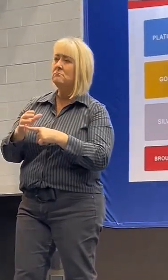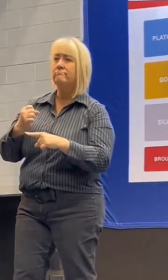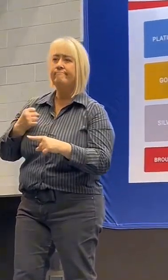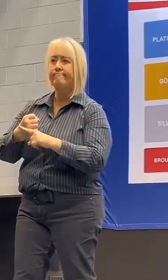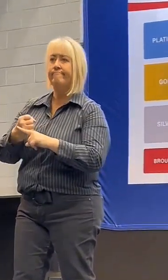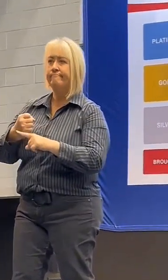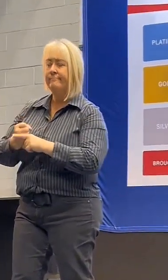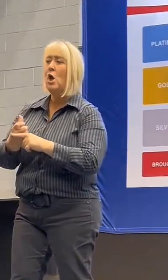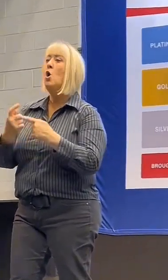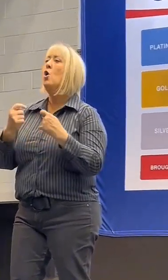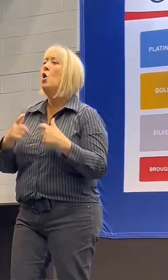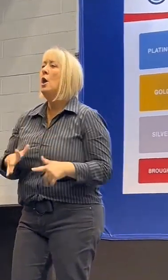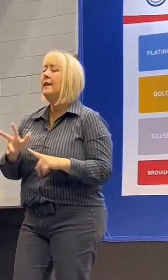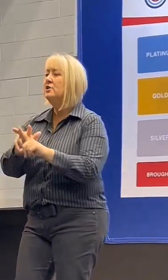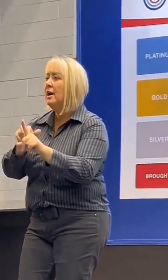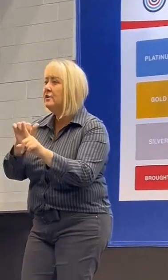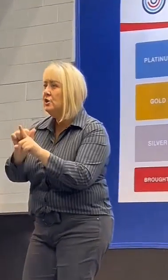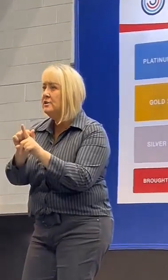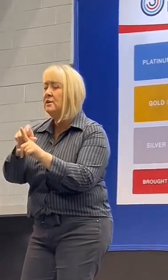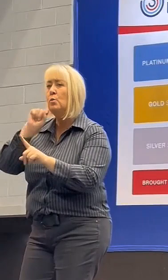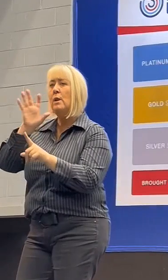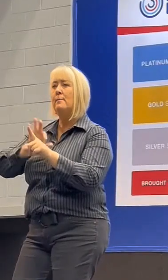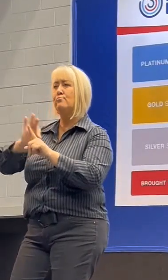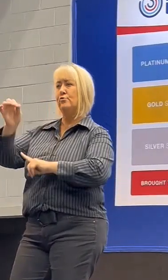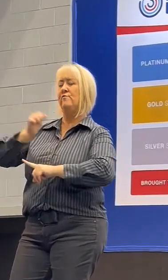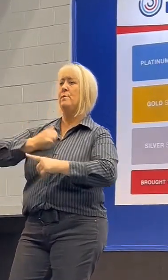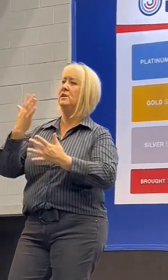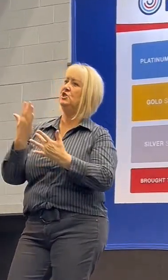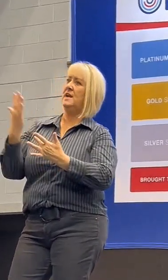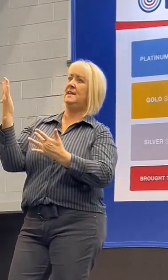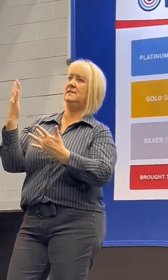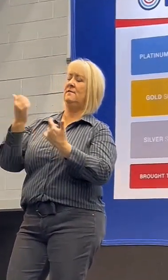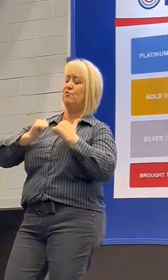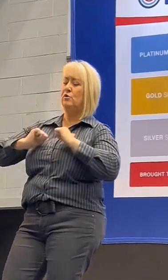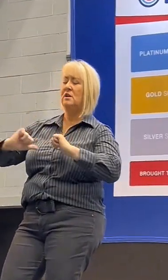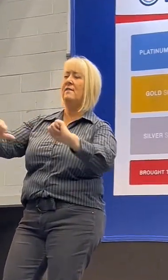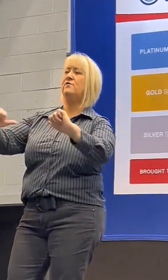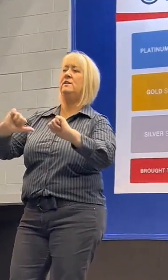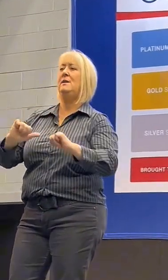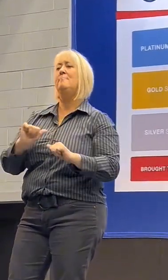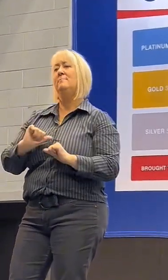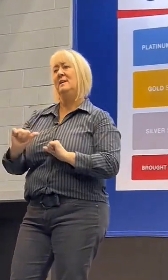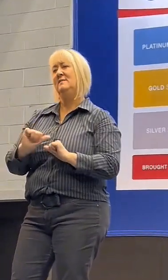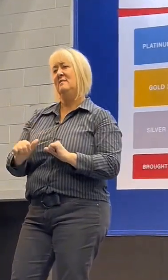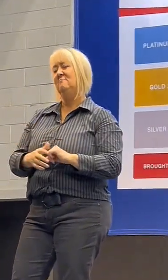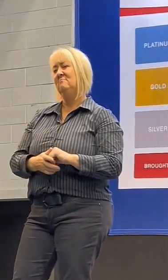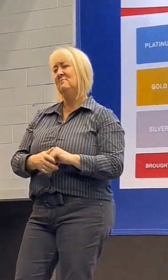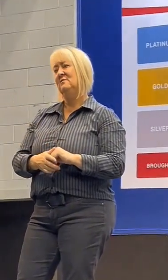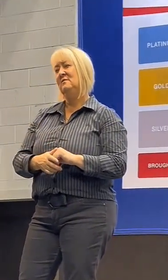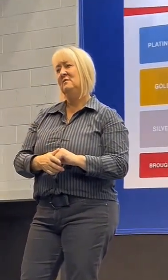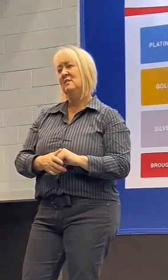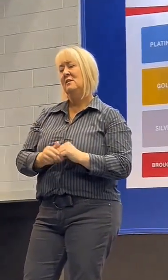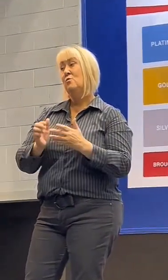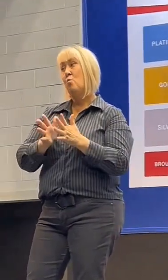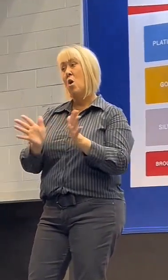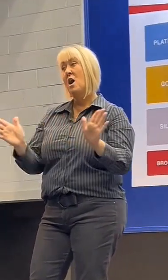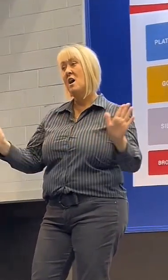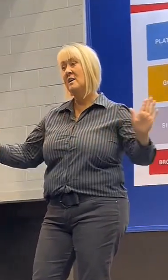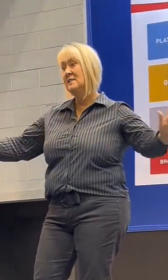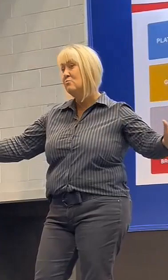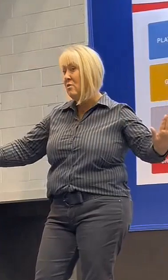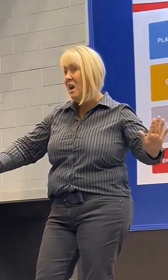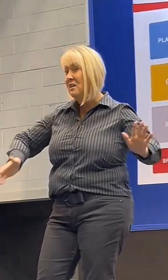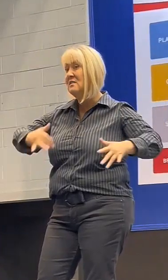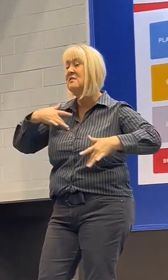diagnosis would have significantly improved my chances of recovery. The widespread suffering after tick or other